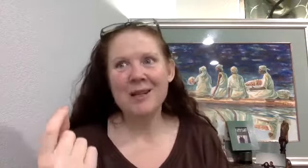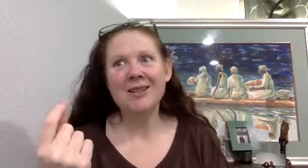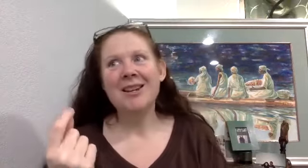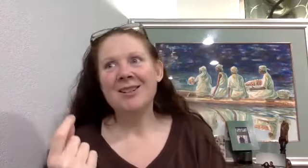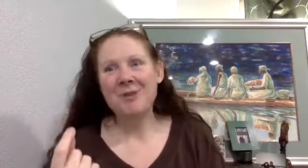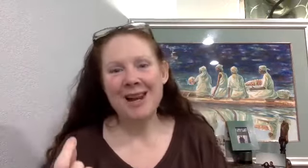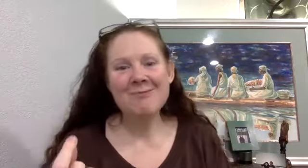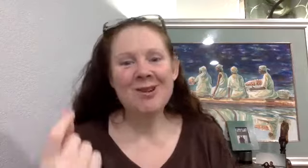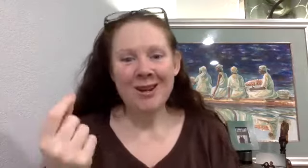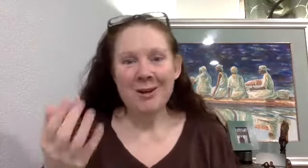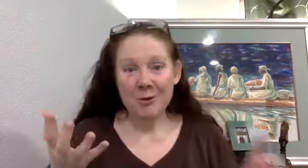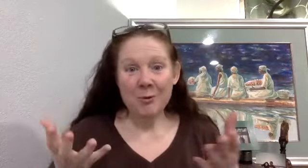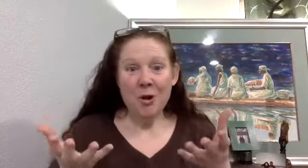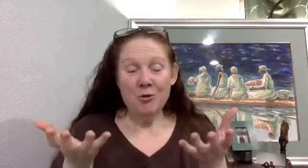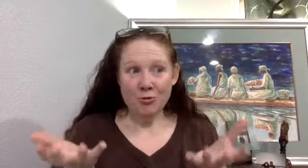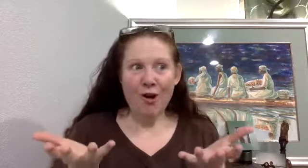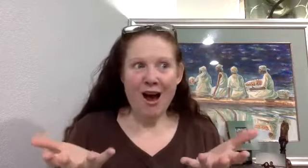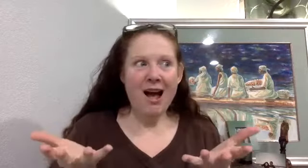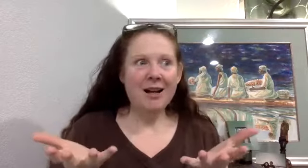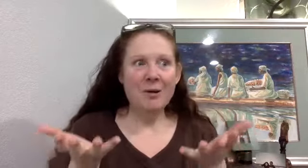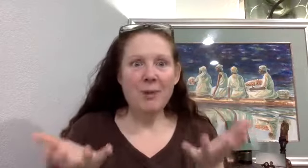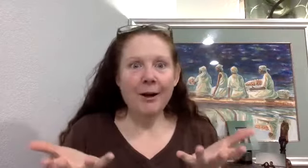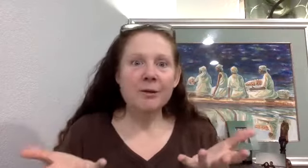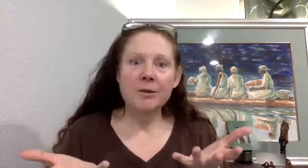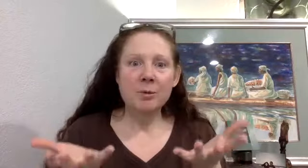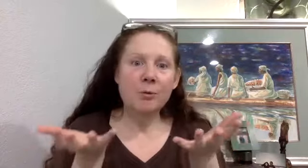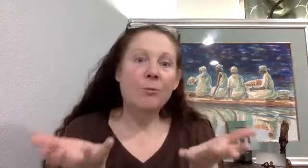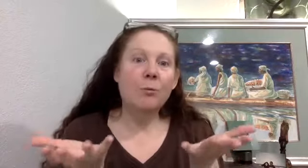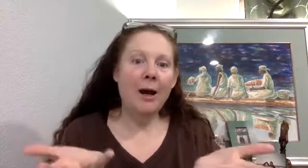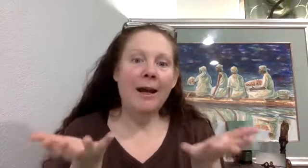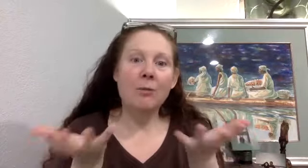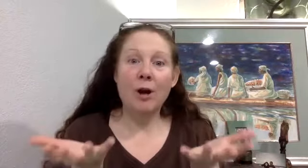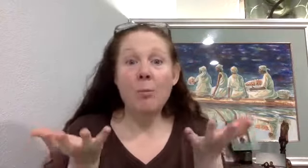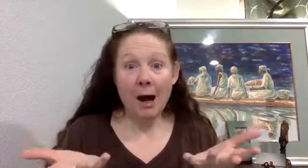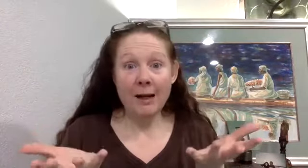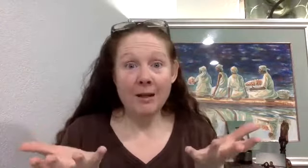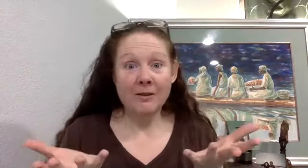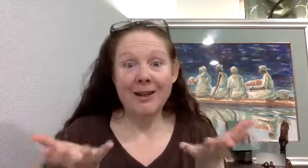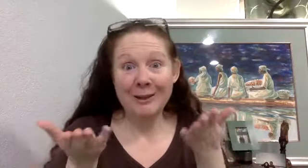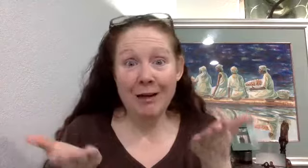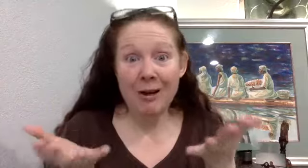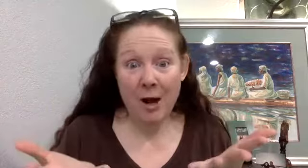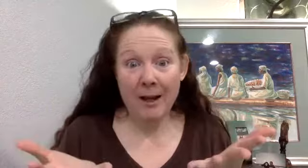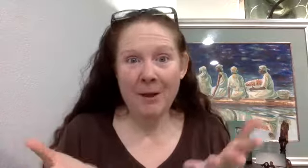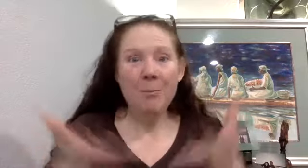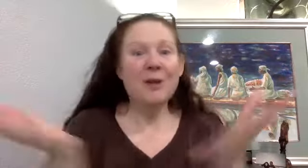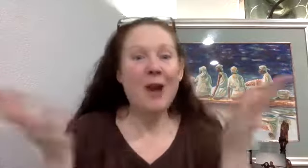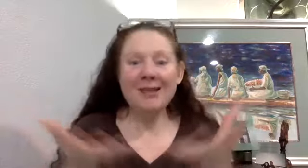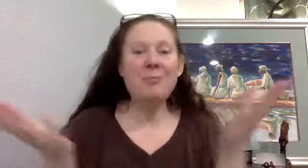to be able to draw comparisons between white and brown bodies in a loving way, because there has to be